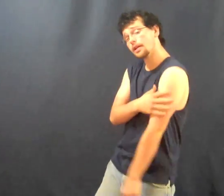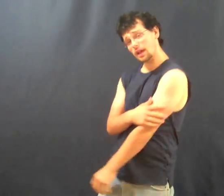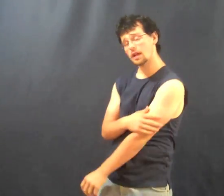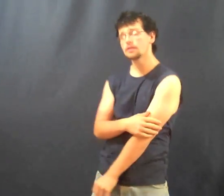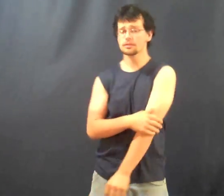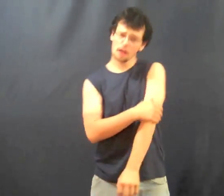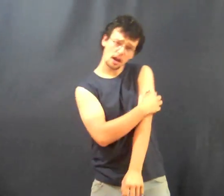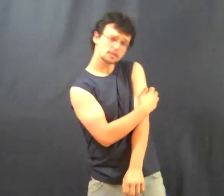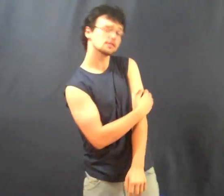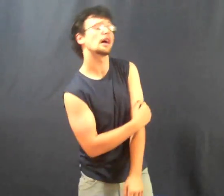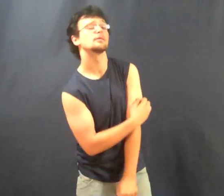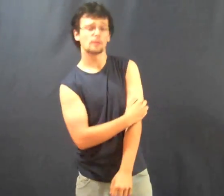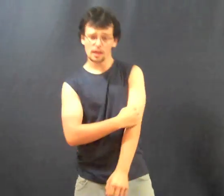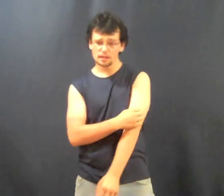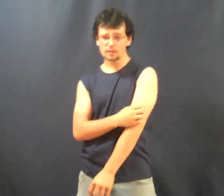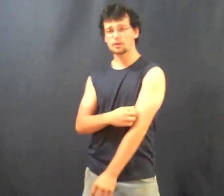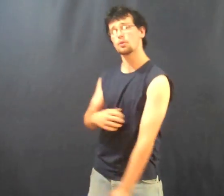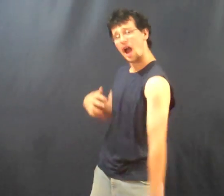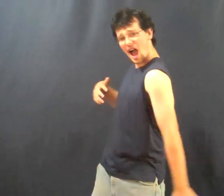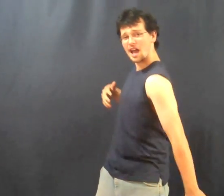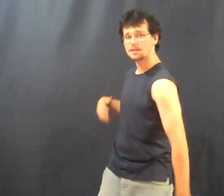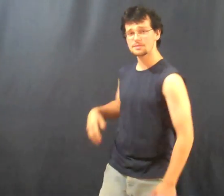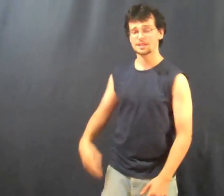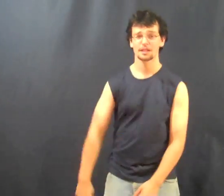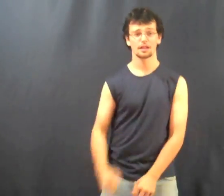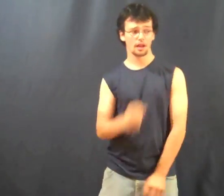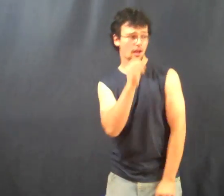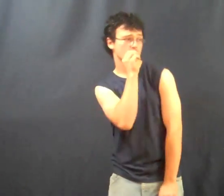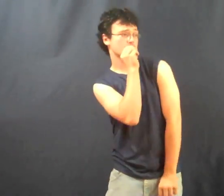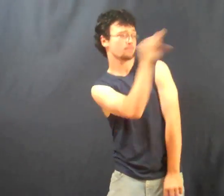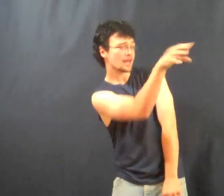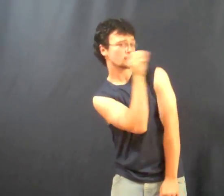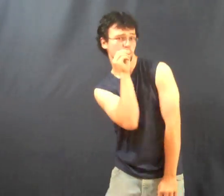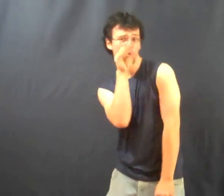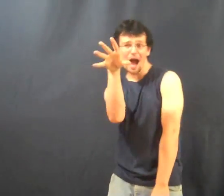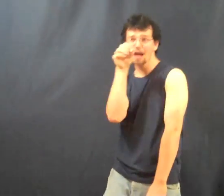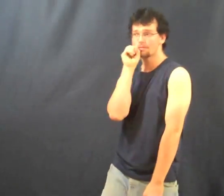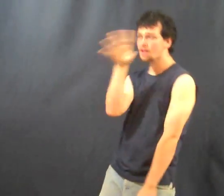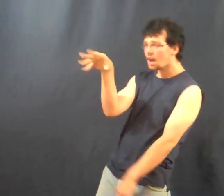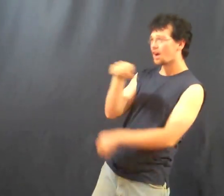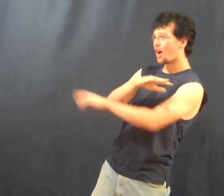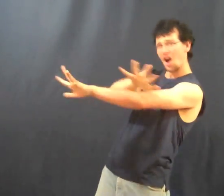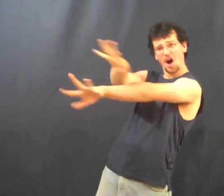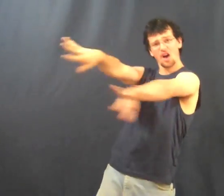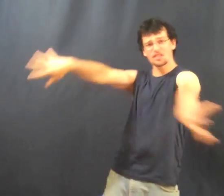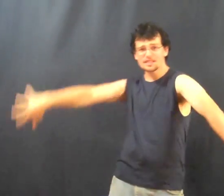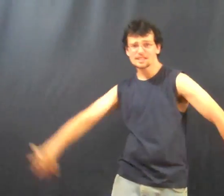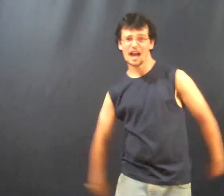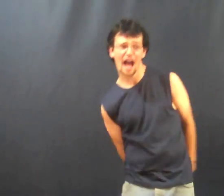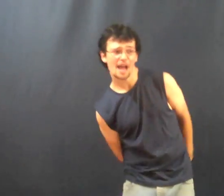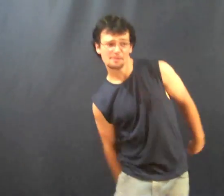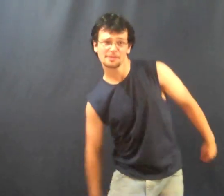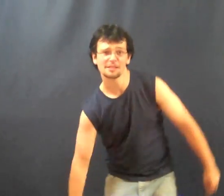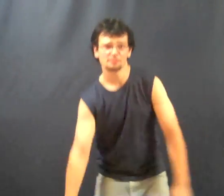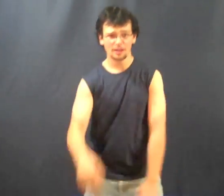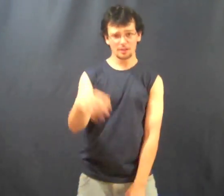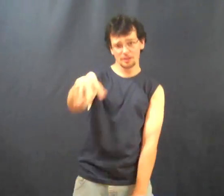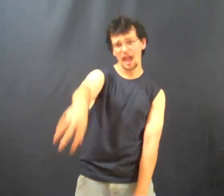Tied just like my wicked rhymes. I was bitten in rhymes all the time, so